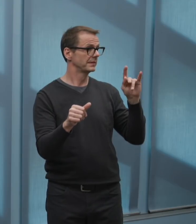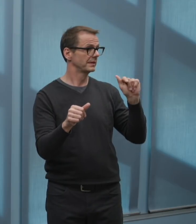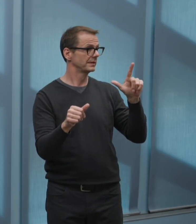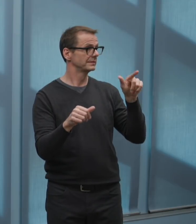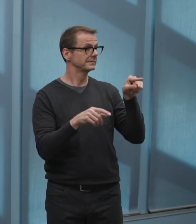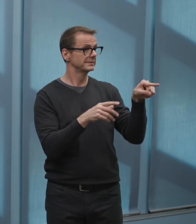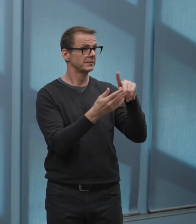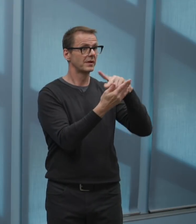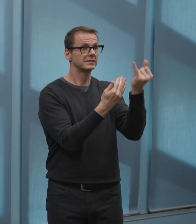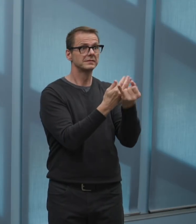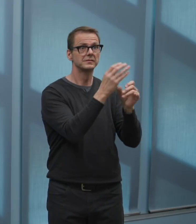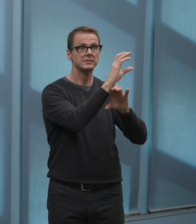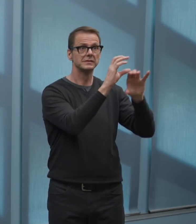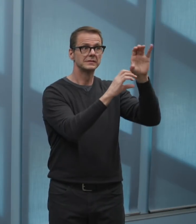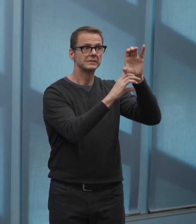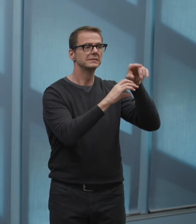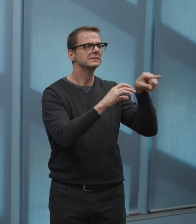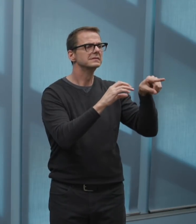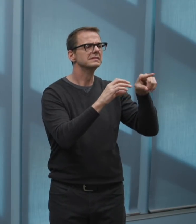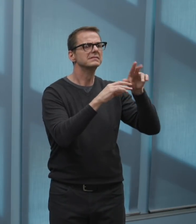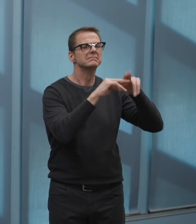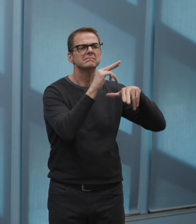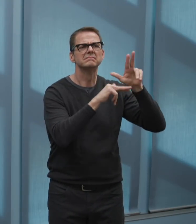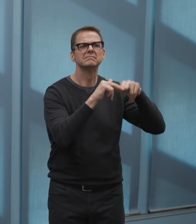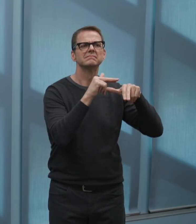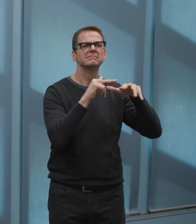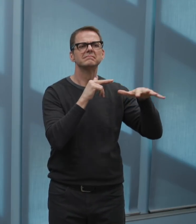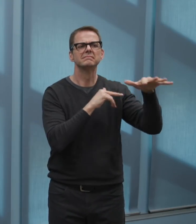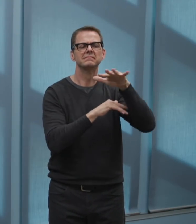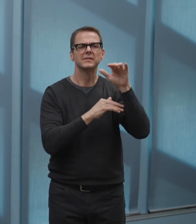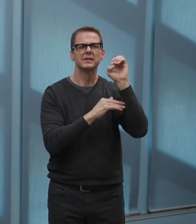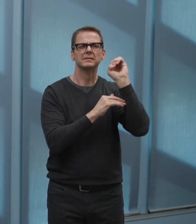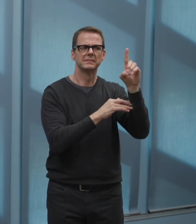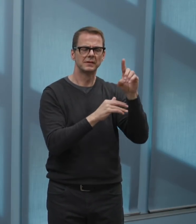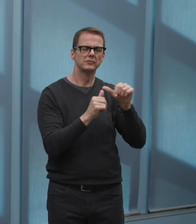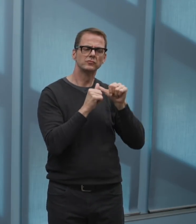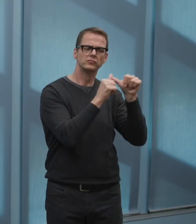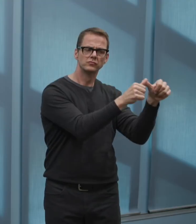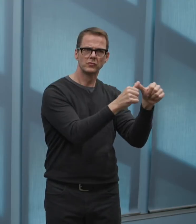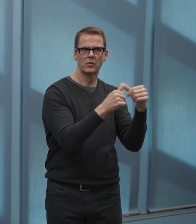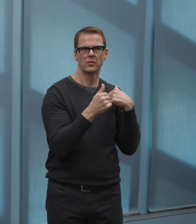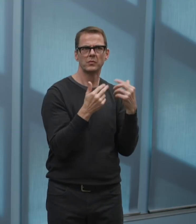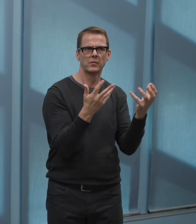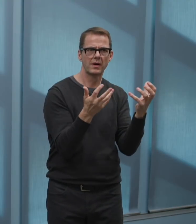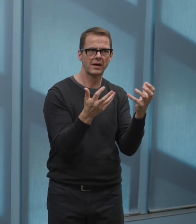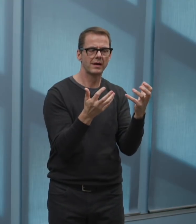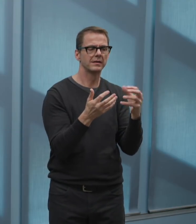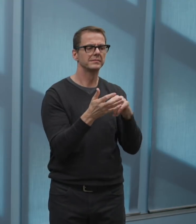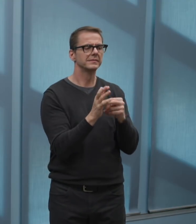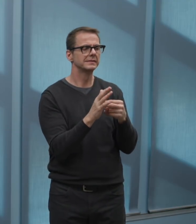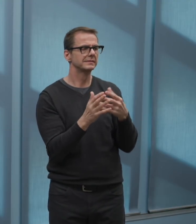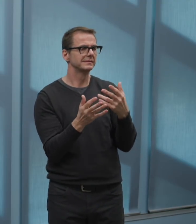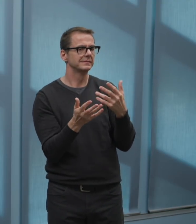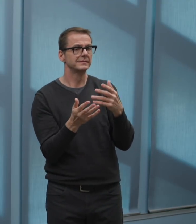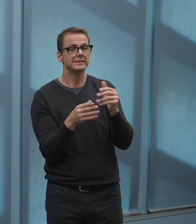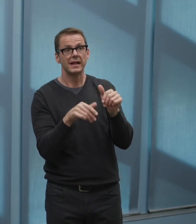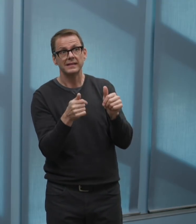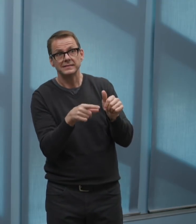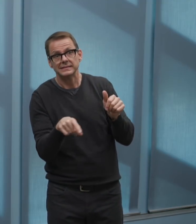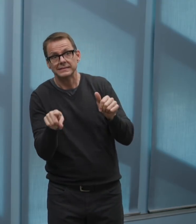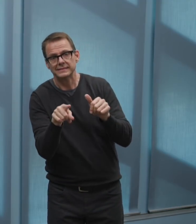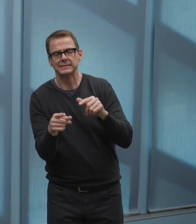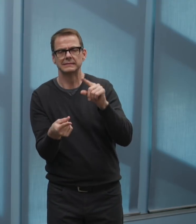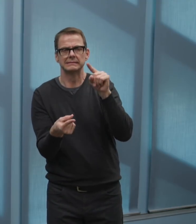transfers to our pay-as-you-go capital reserve fund at the beginning of the next capital budget cycle starting in 2023.